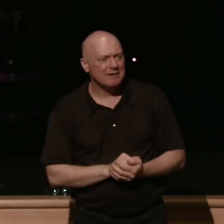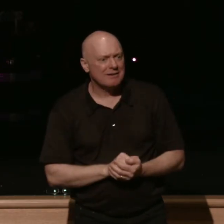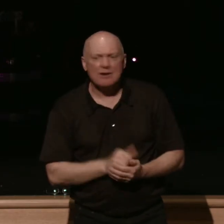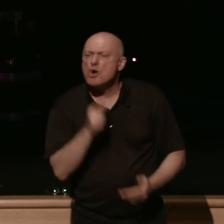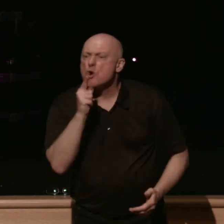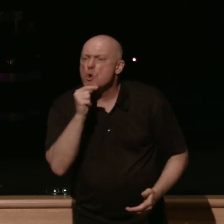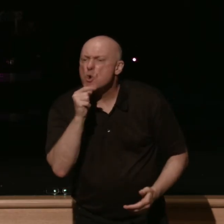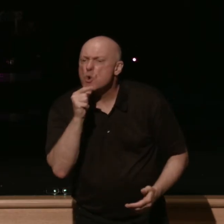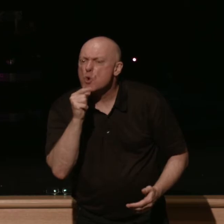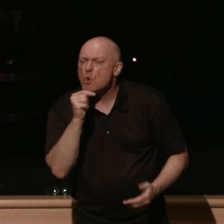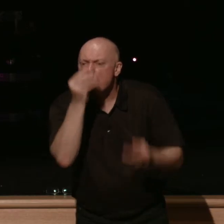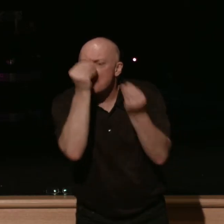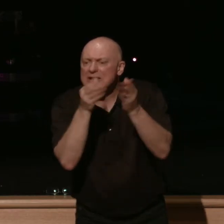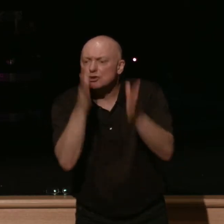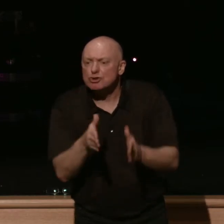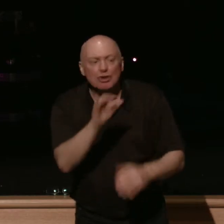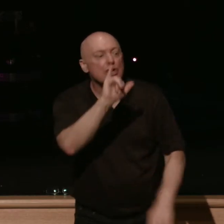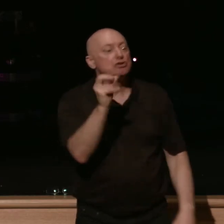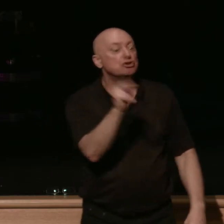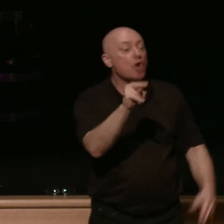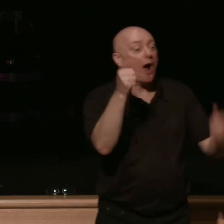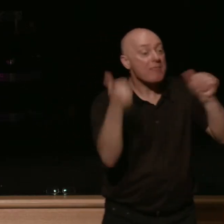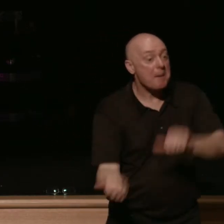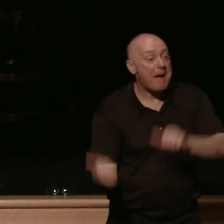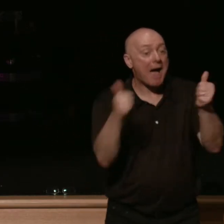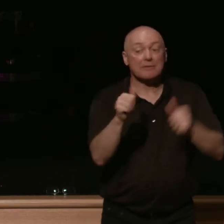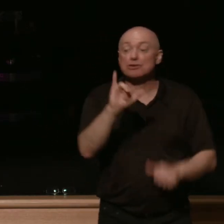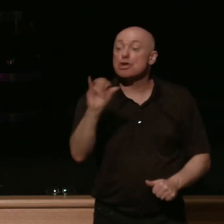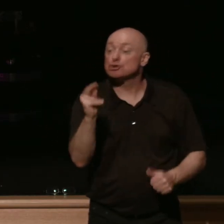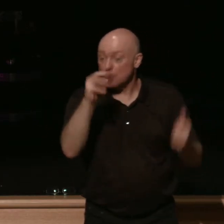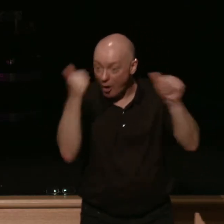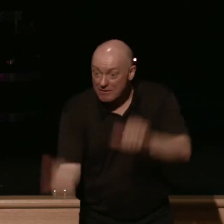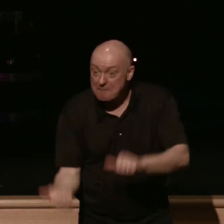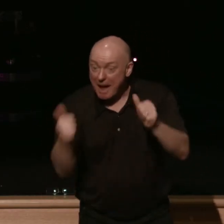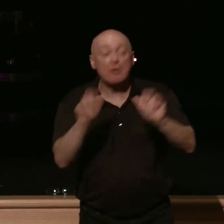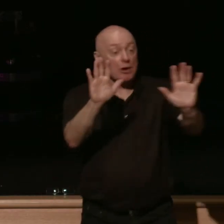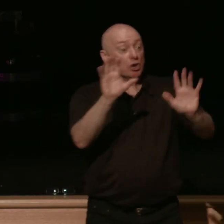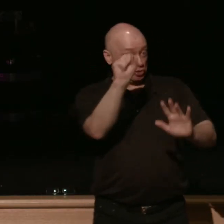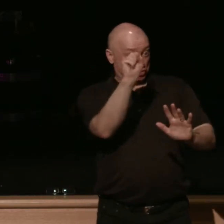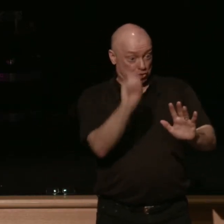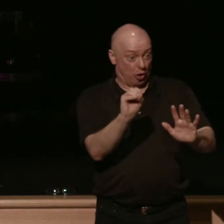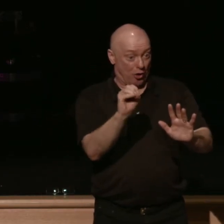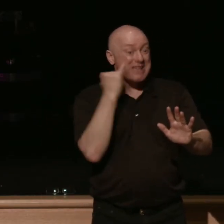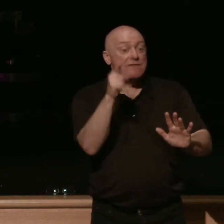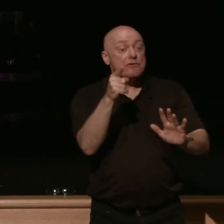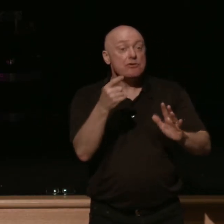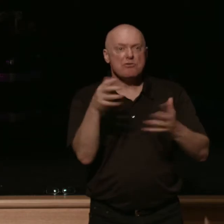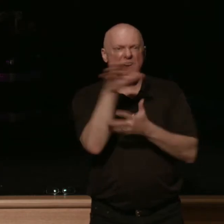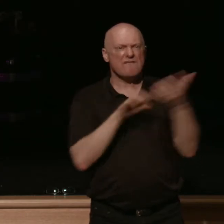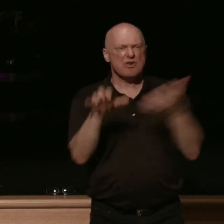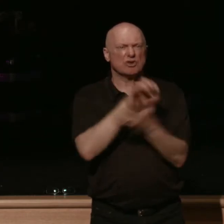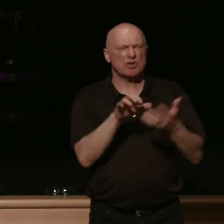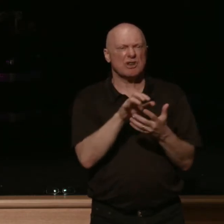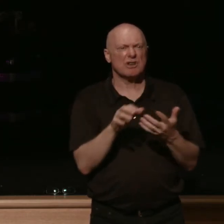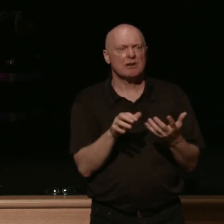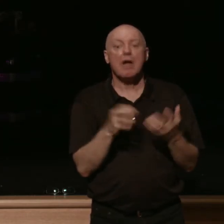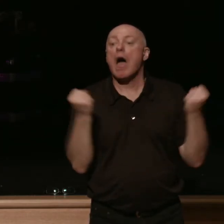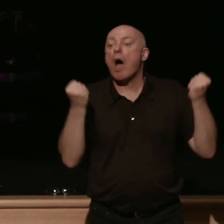this man this is john the baptist john the baptist so so so so if you've got any confusion about this how many of us think that when